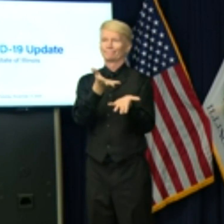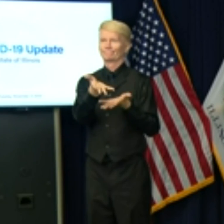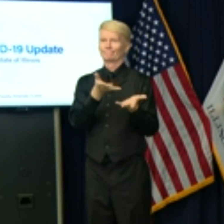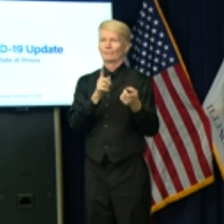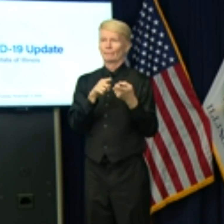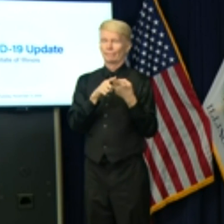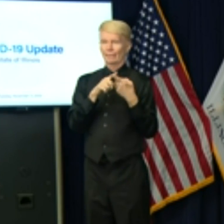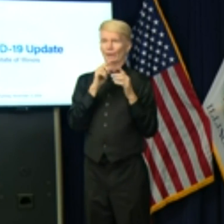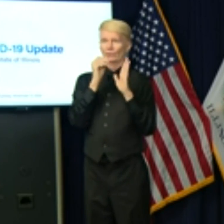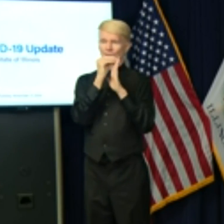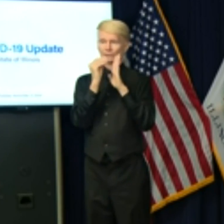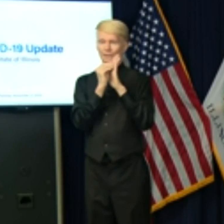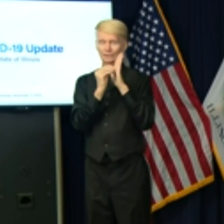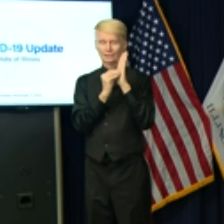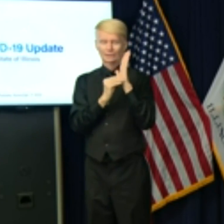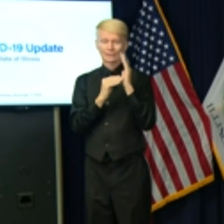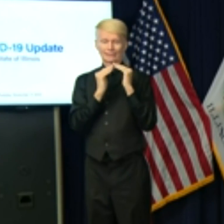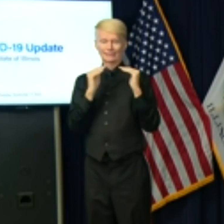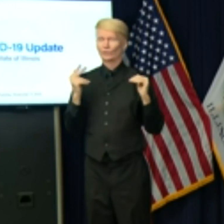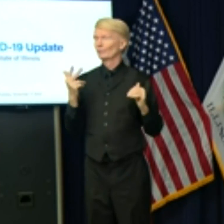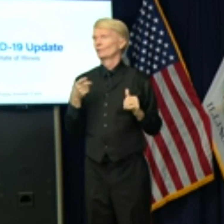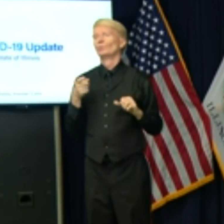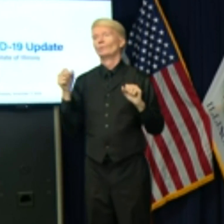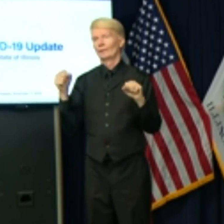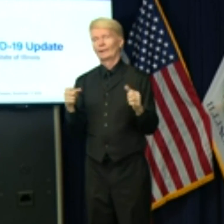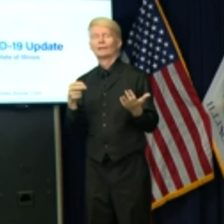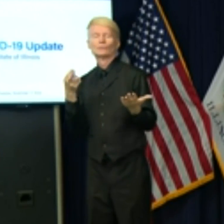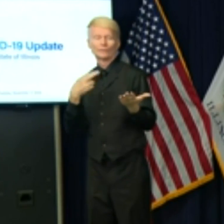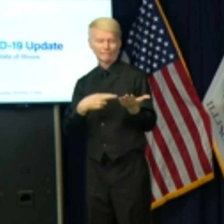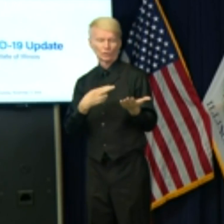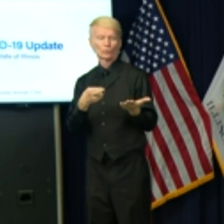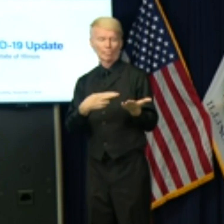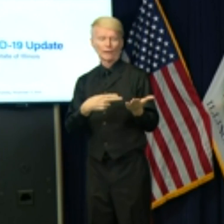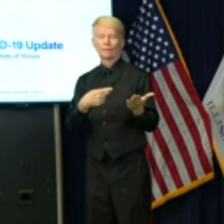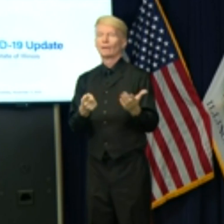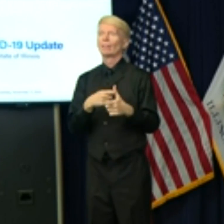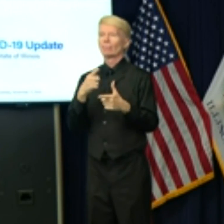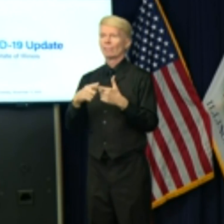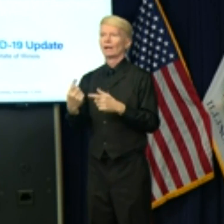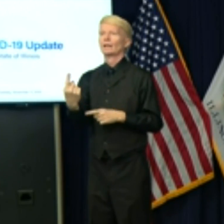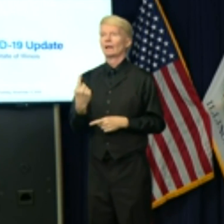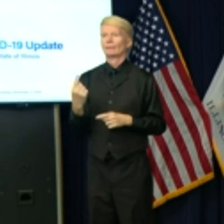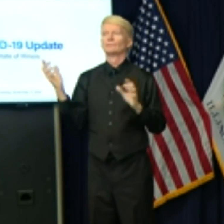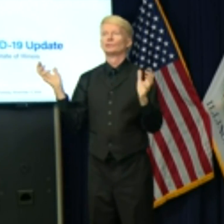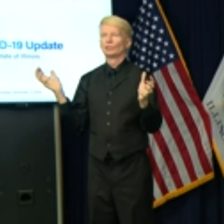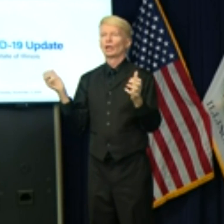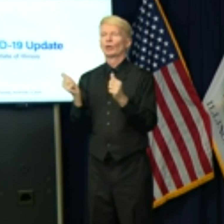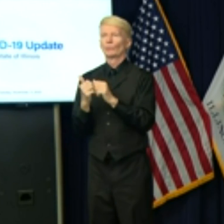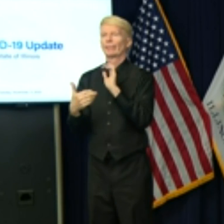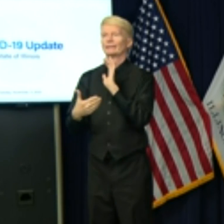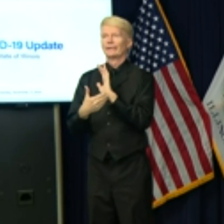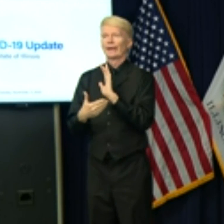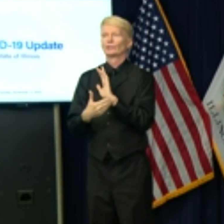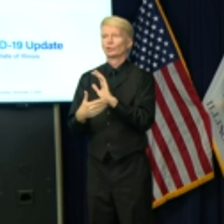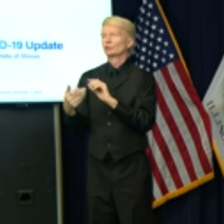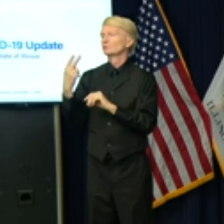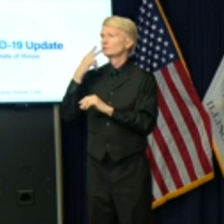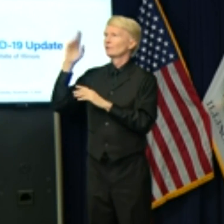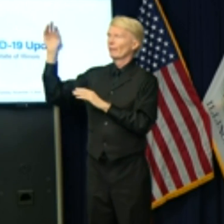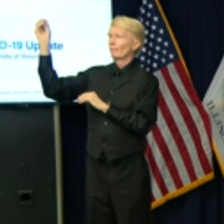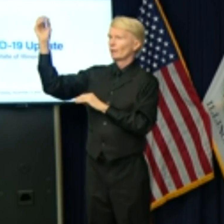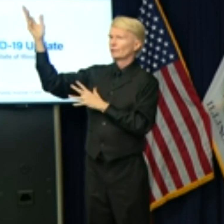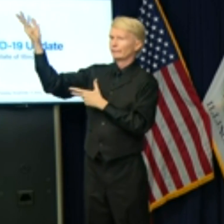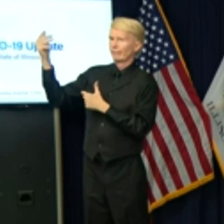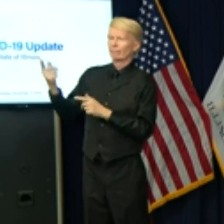each one of these items. Happy to have you review them all and then come back, talk to a doctor, find out what they say, and then come back.